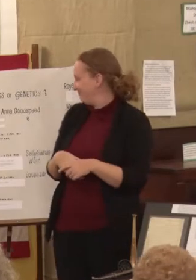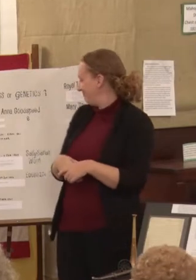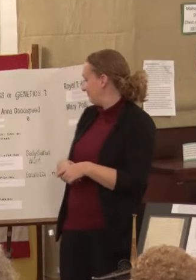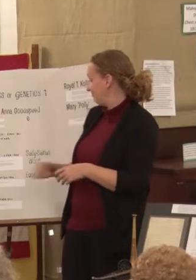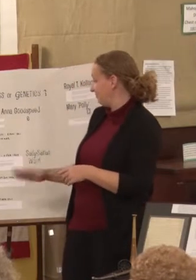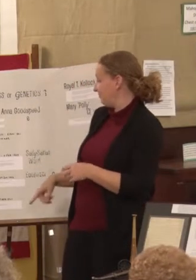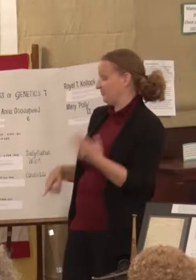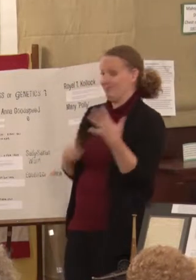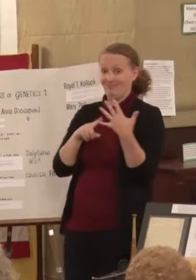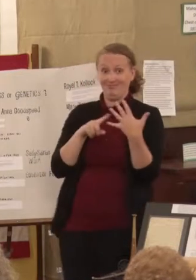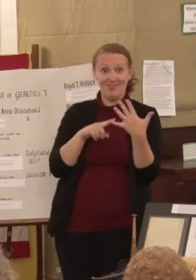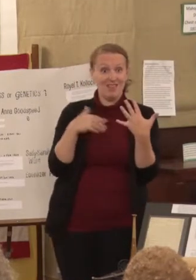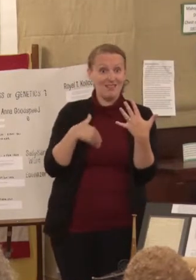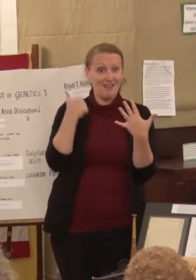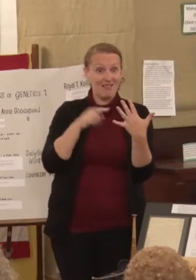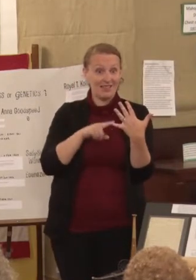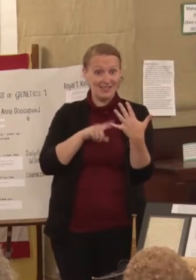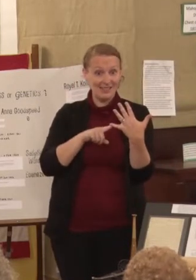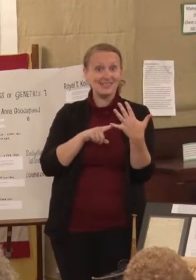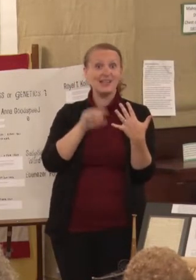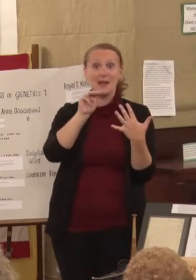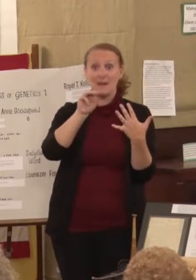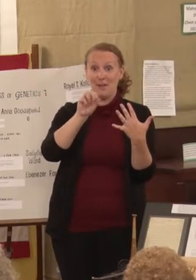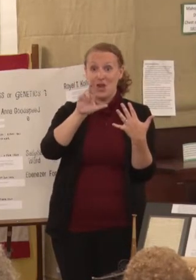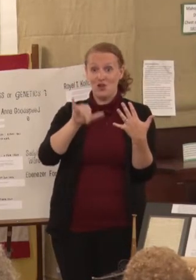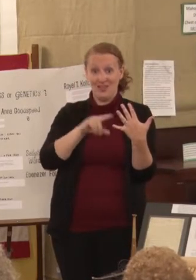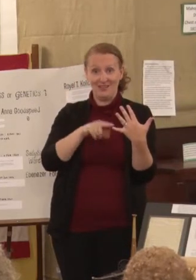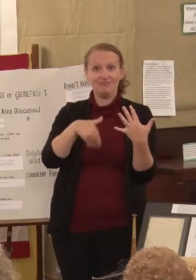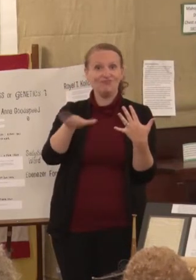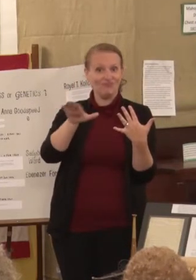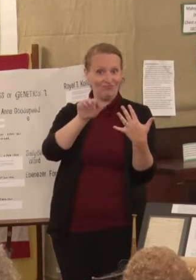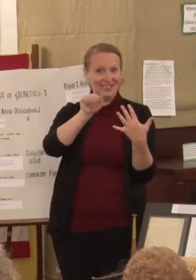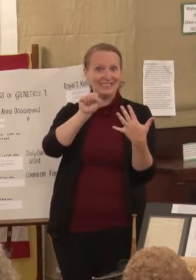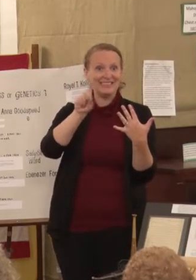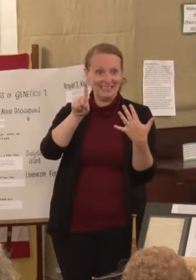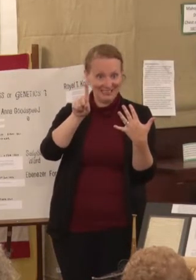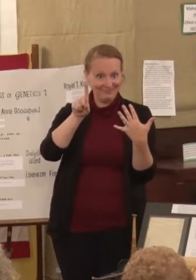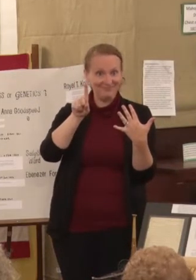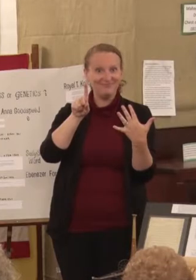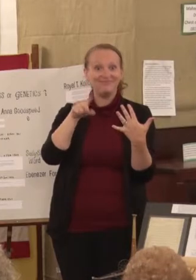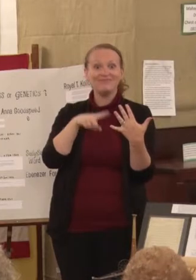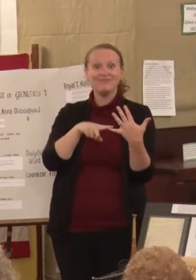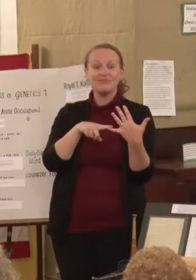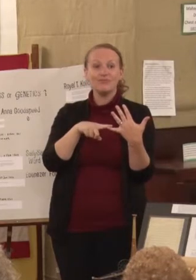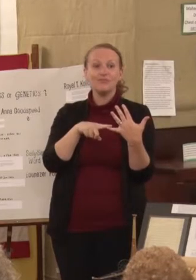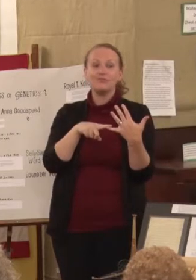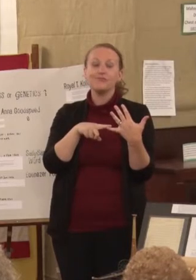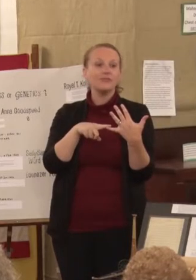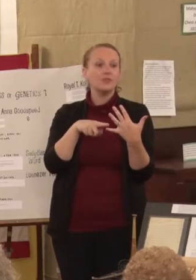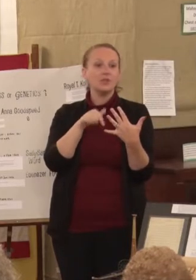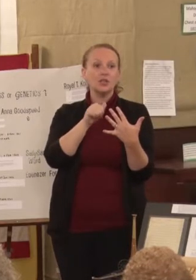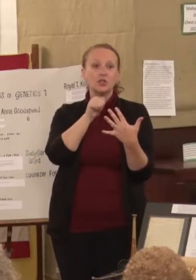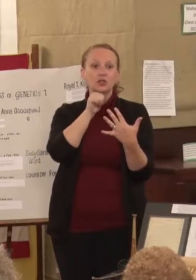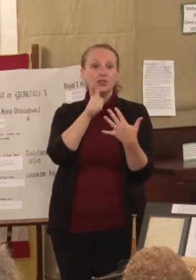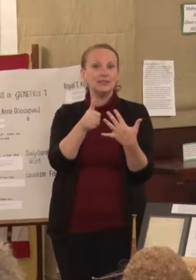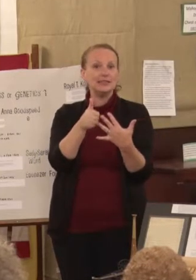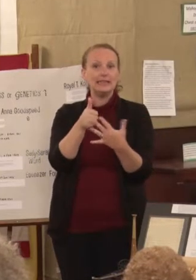youngest of the group, went to the school for the deaf. She did not get an occupation, but at that point most women